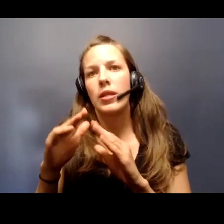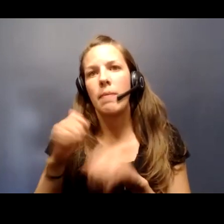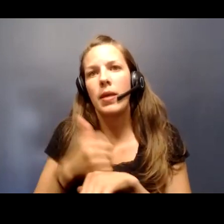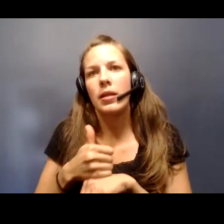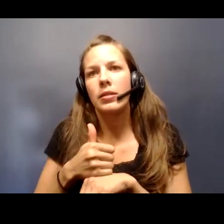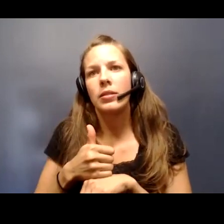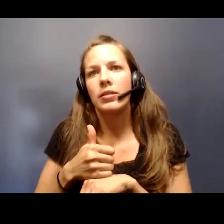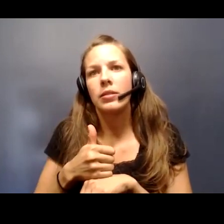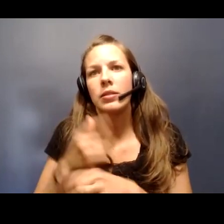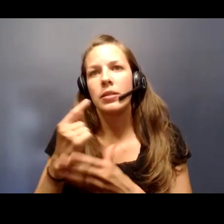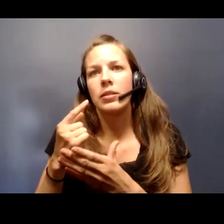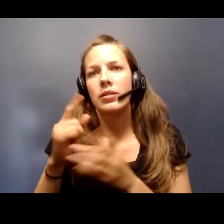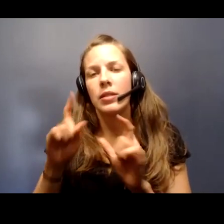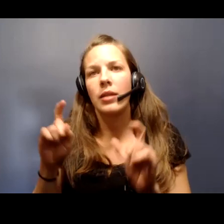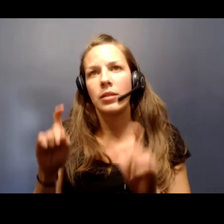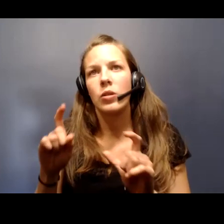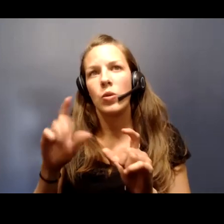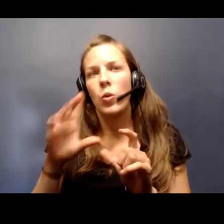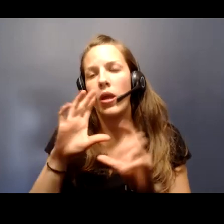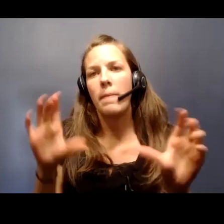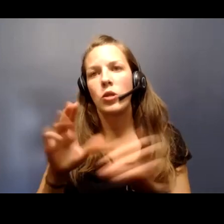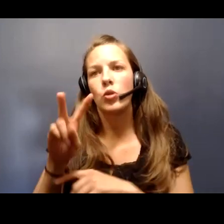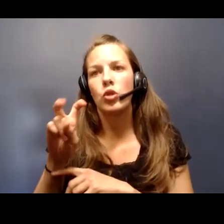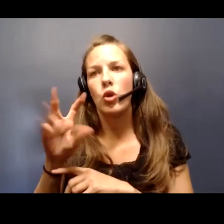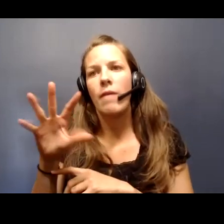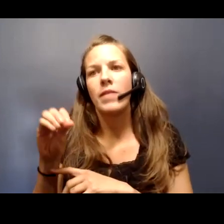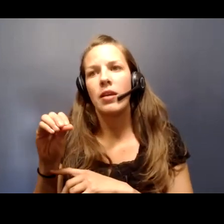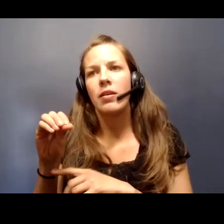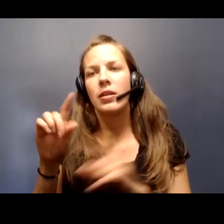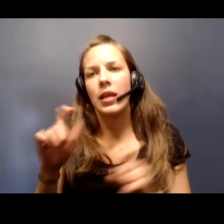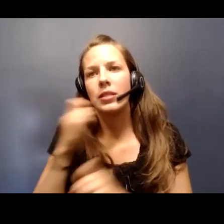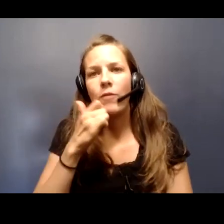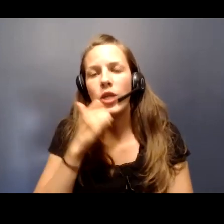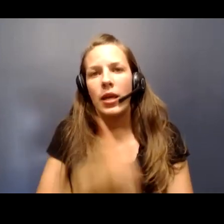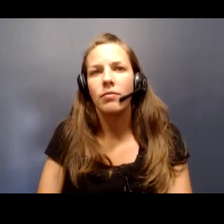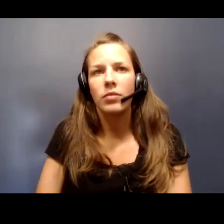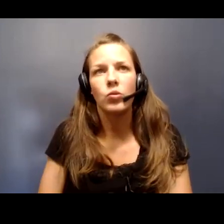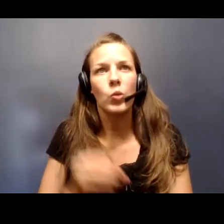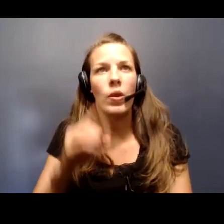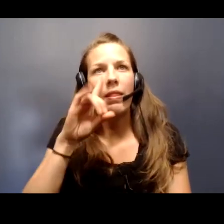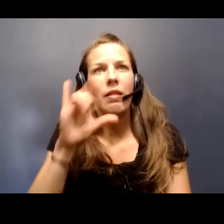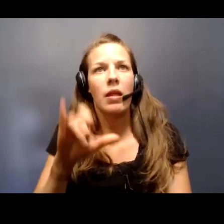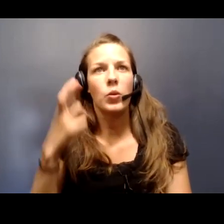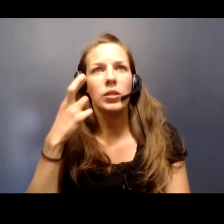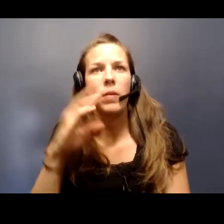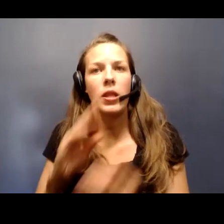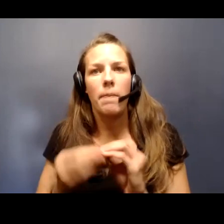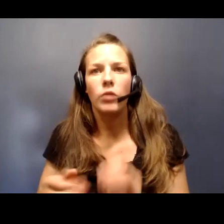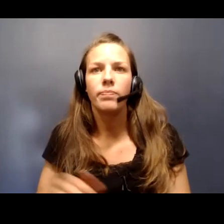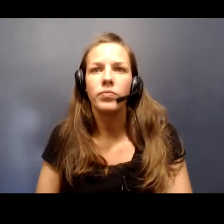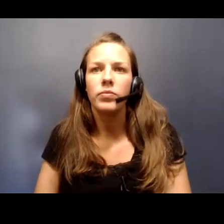throughout the state were able to do at least 250 tests a day so I think that's a reasonable number.